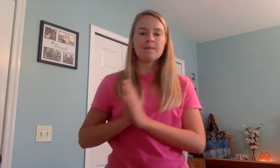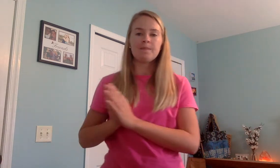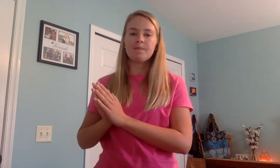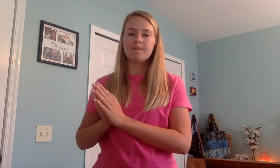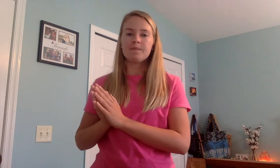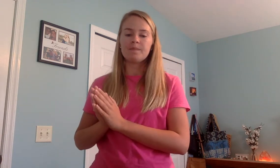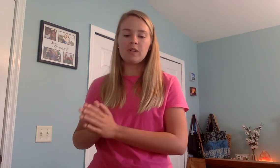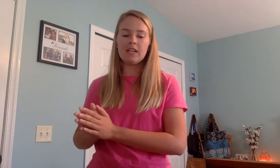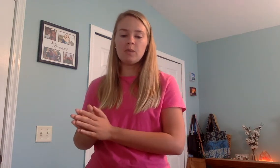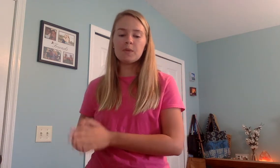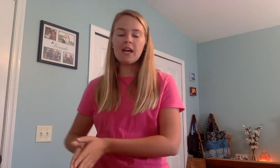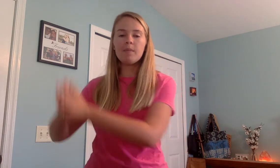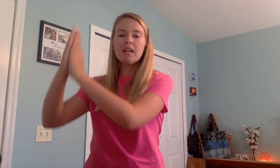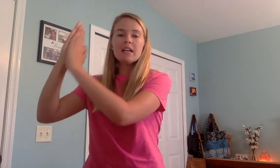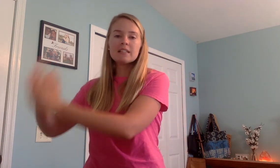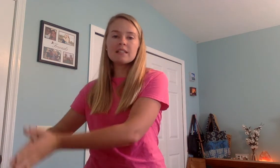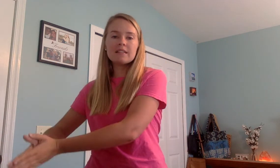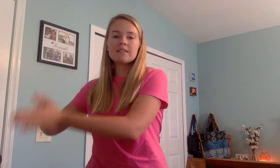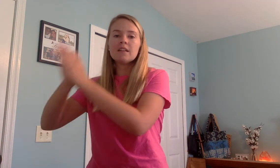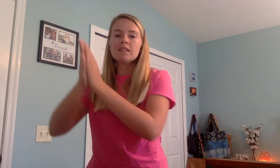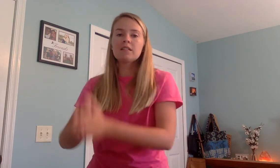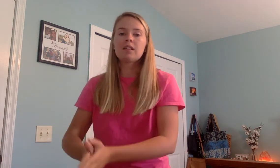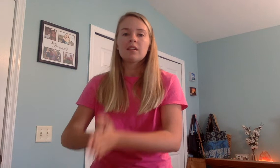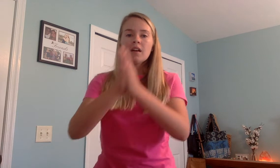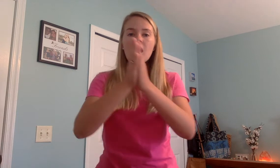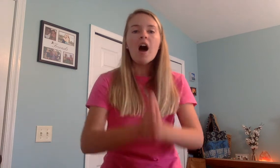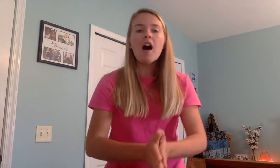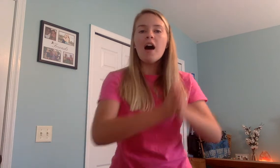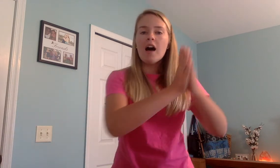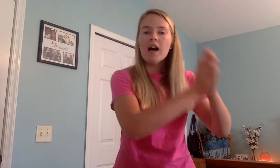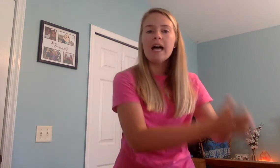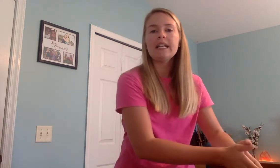stunt ready do it one more time stunt